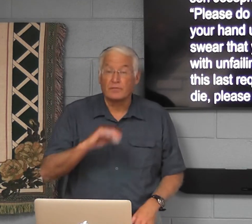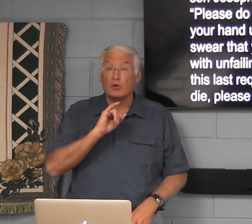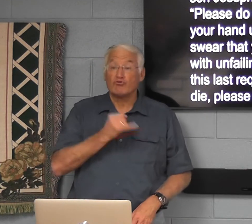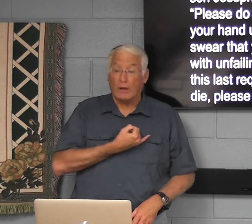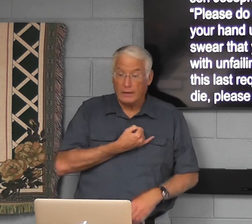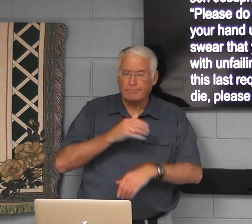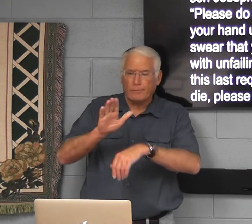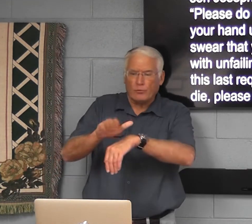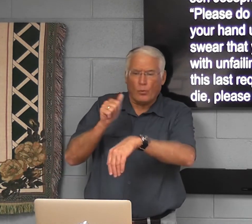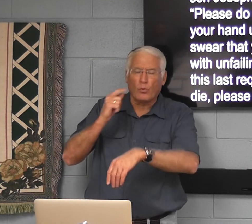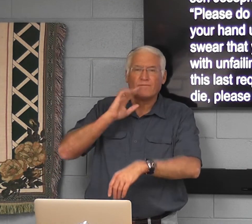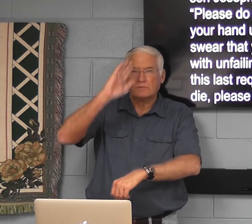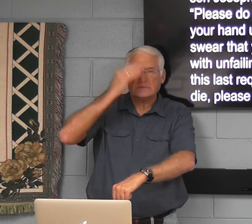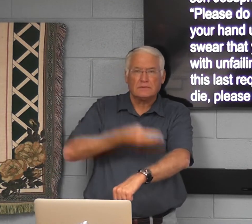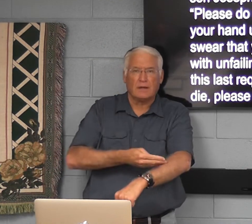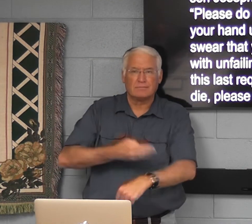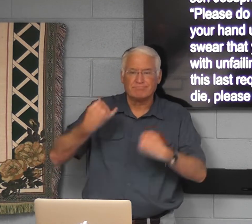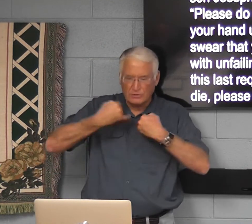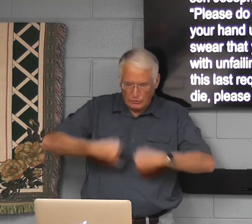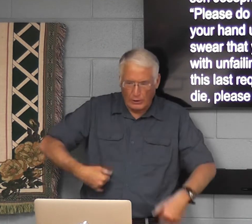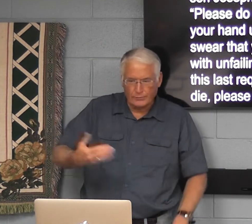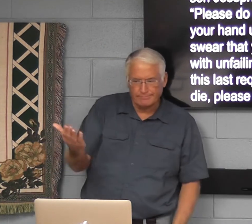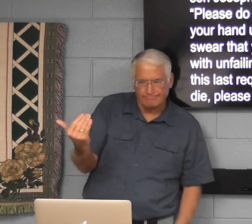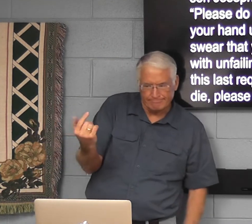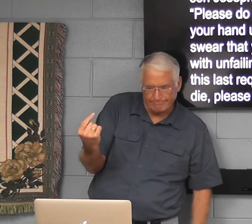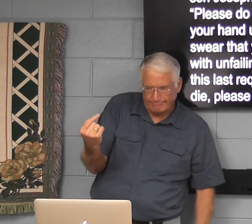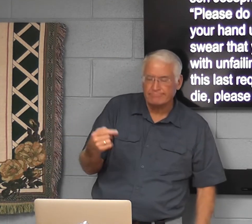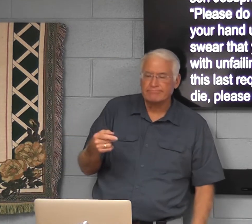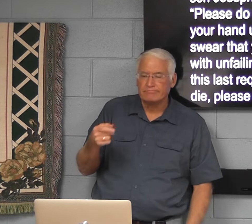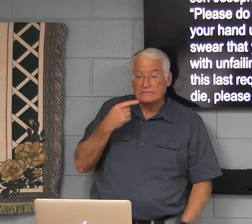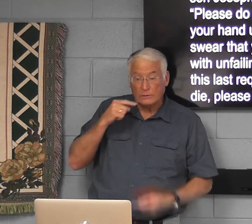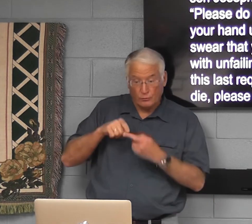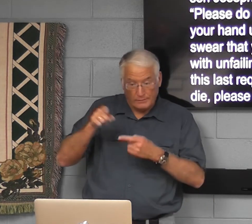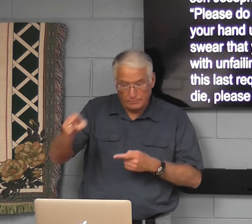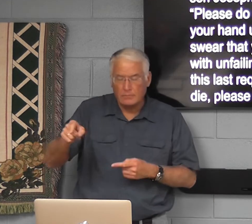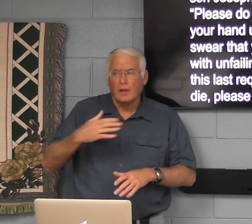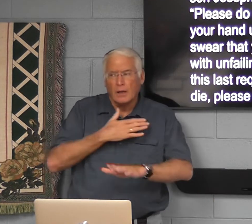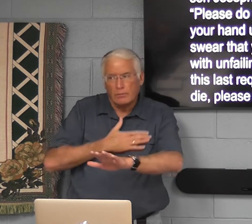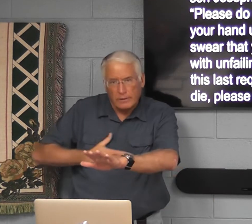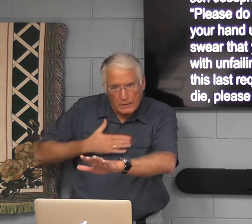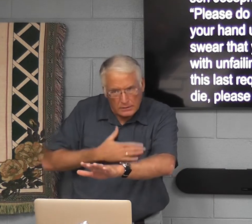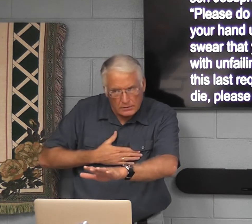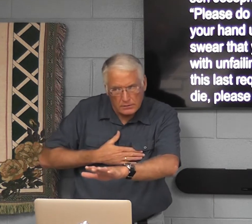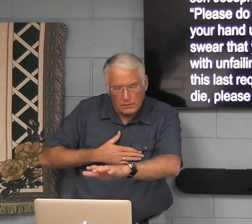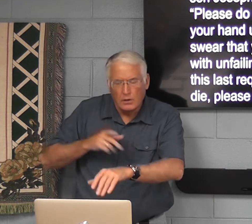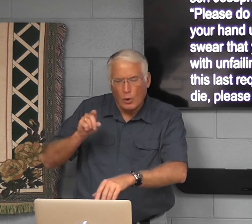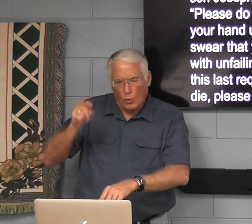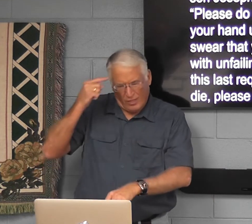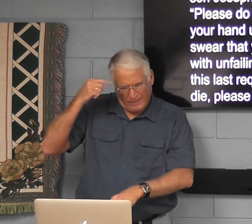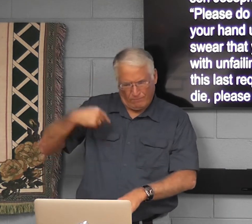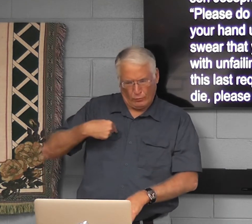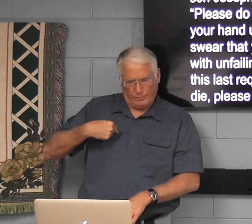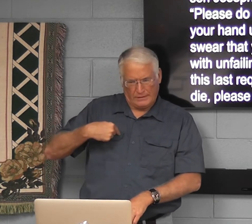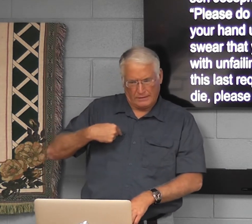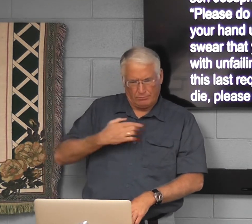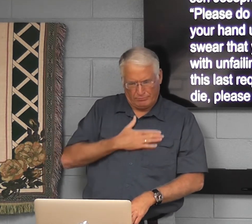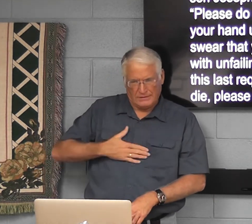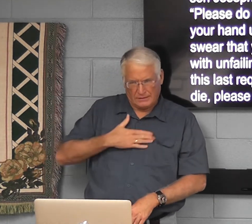through Mir, Jacob called to his son Joseph and said to him, Please do me this